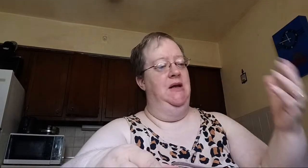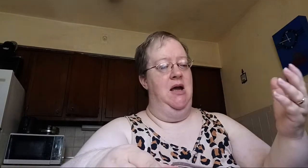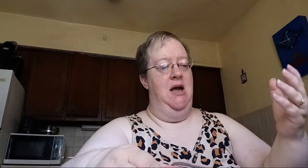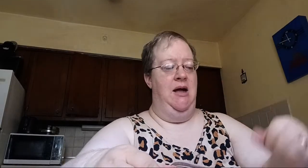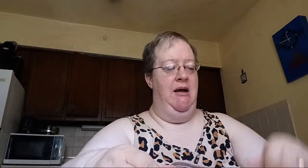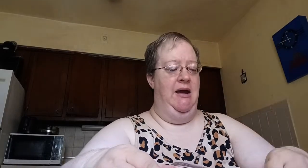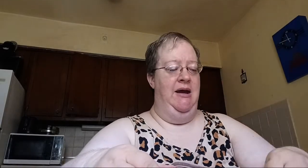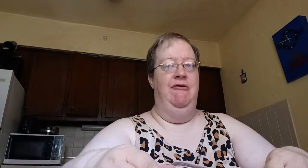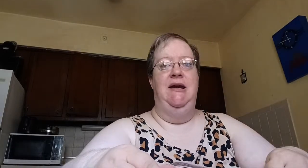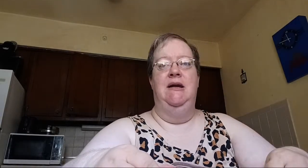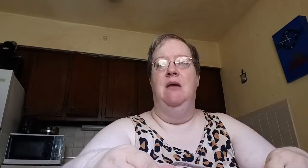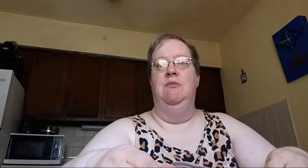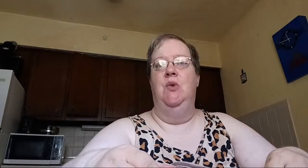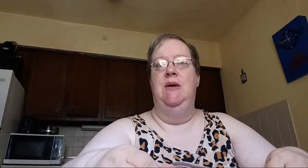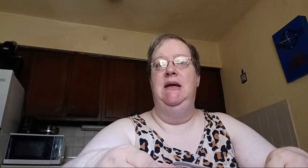I invite you to come join me.